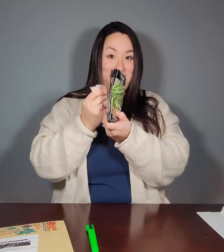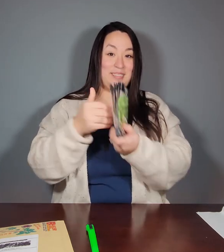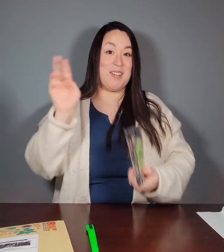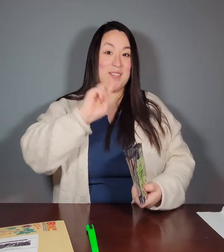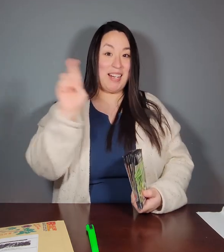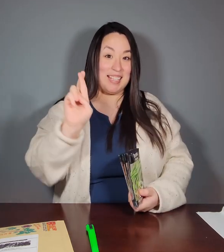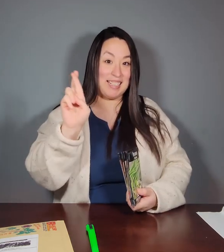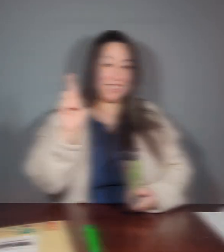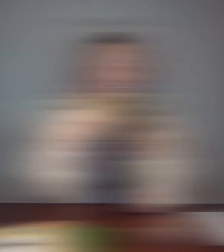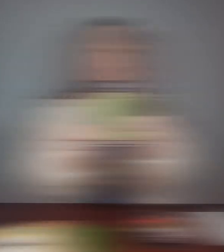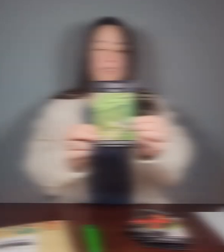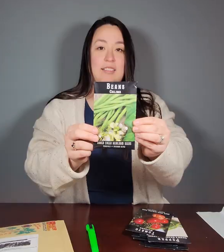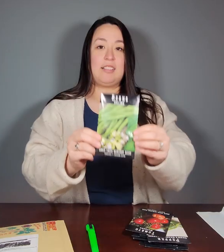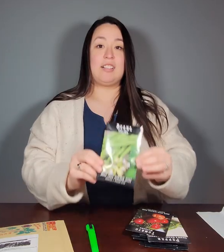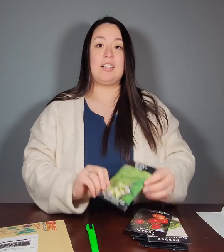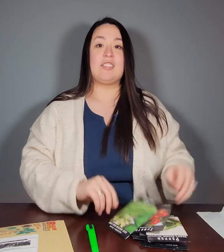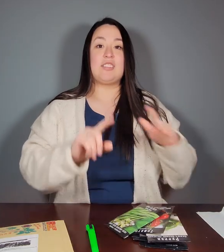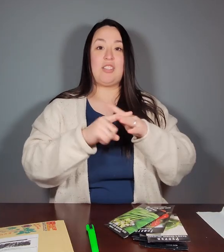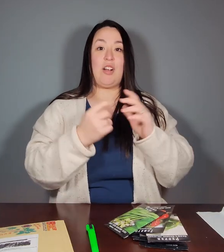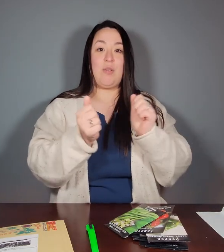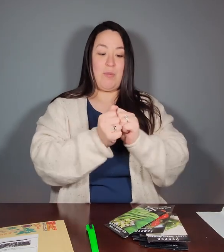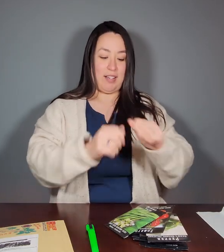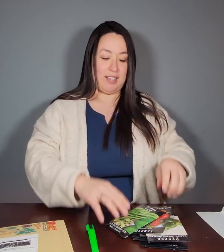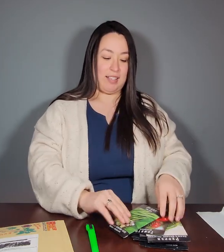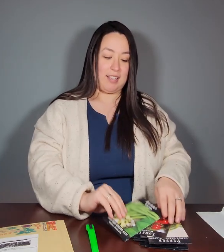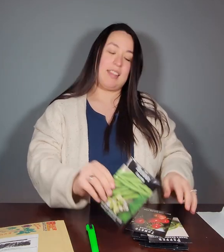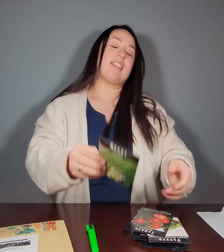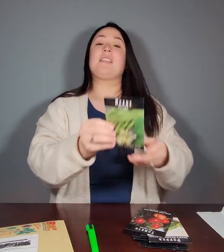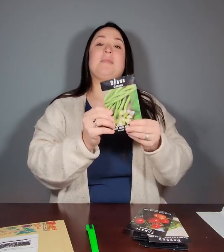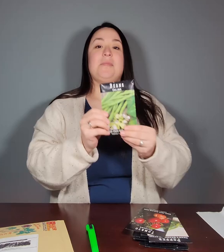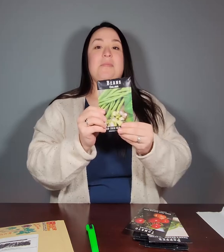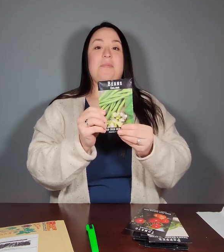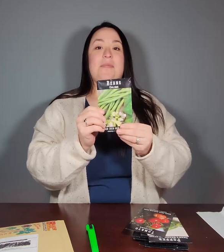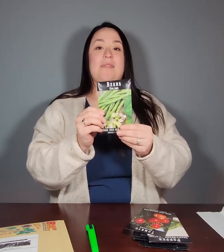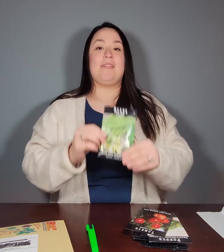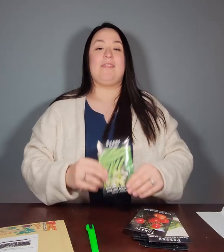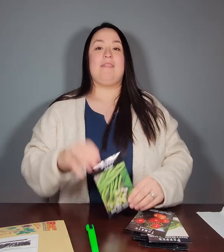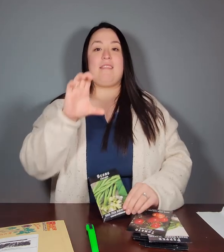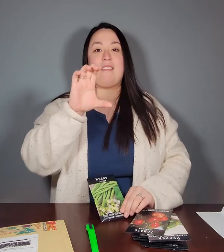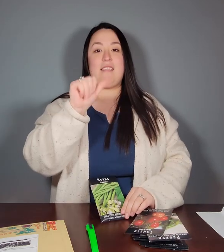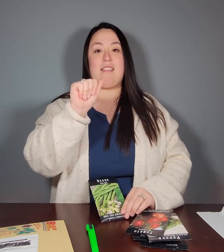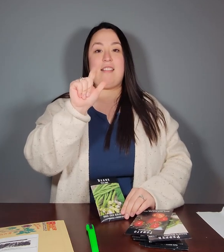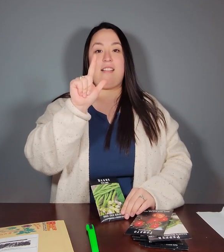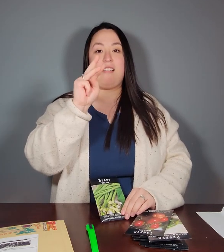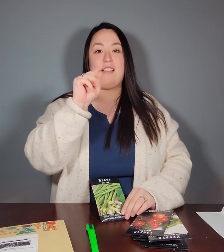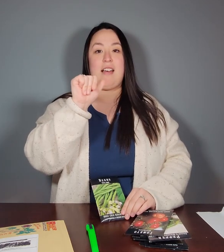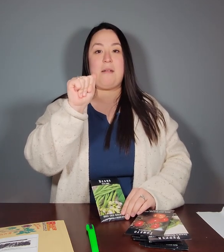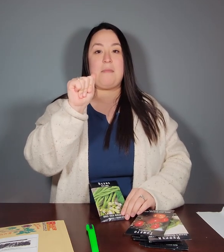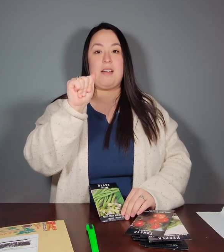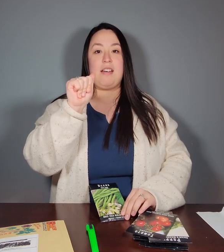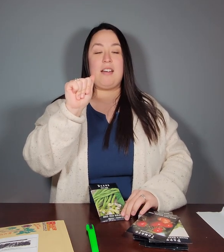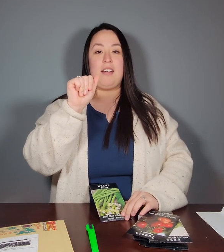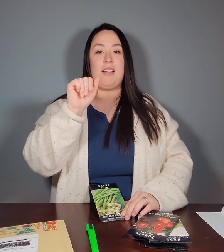Ready? To start, we have Kalima beans.